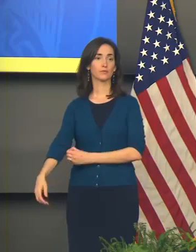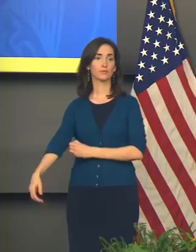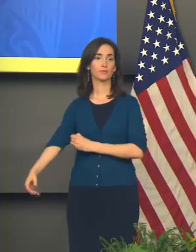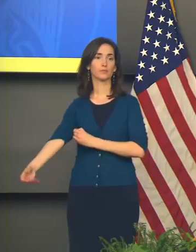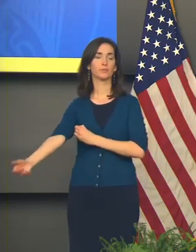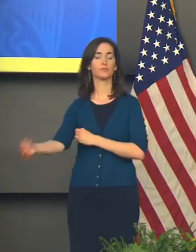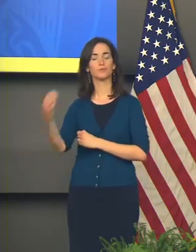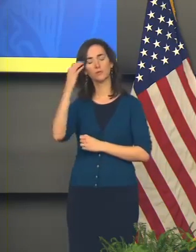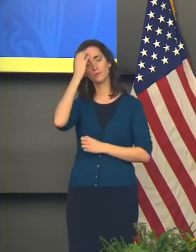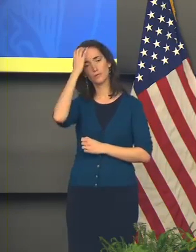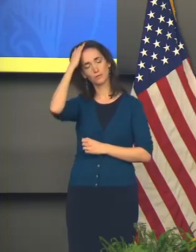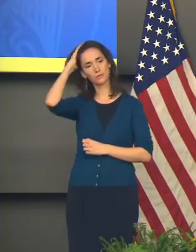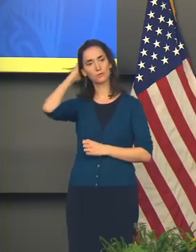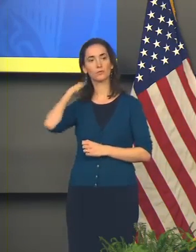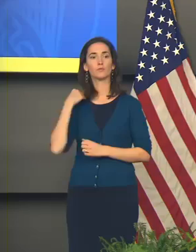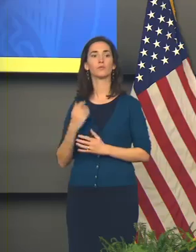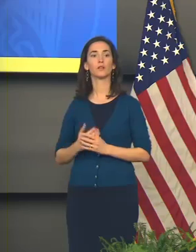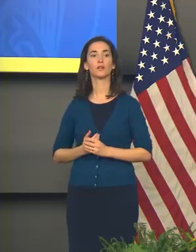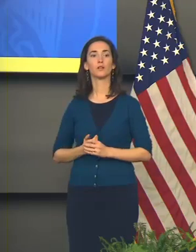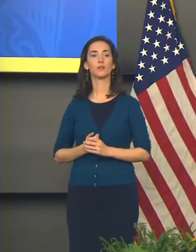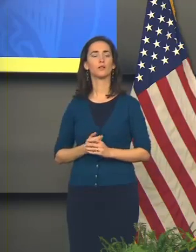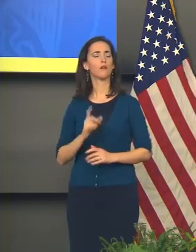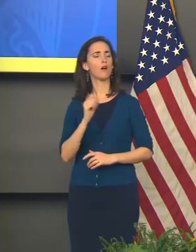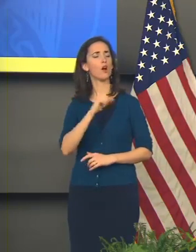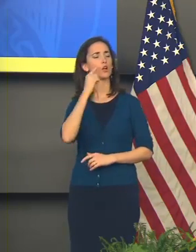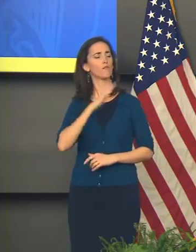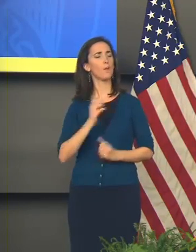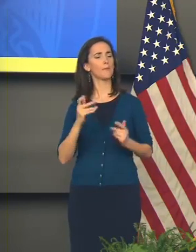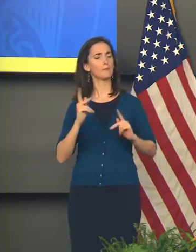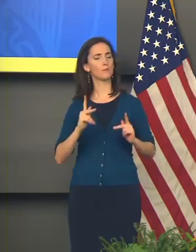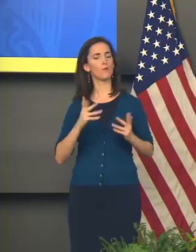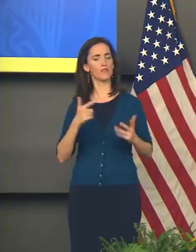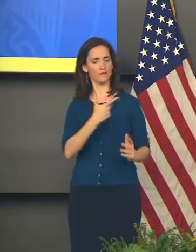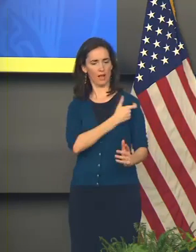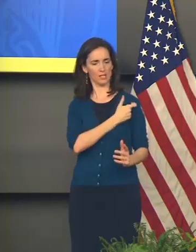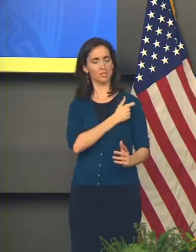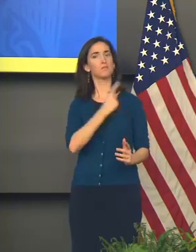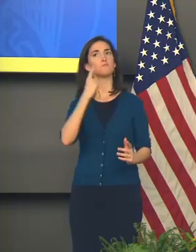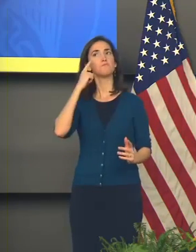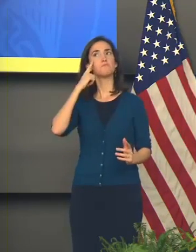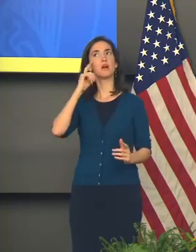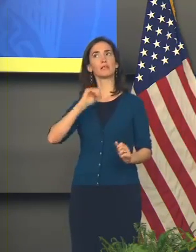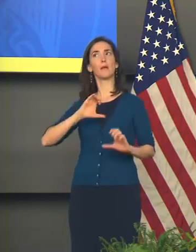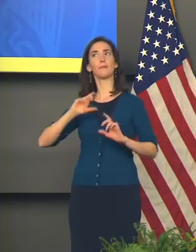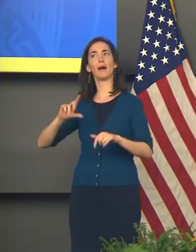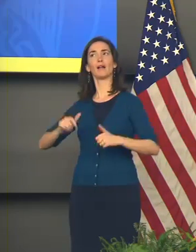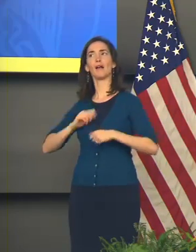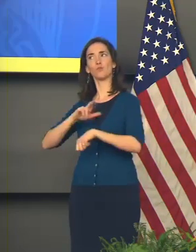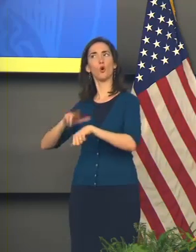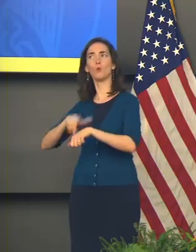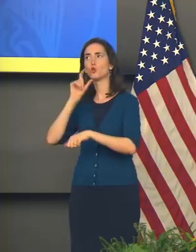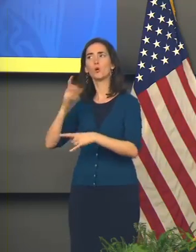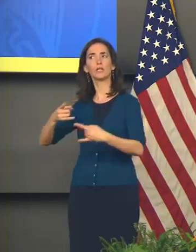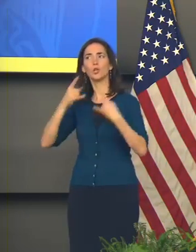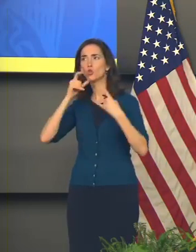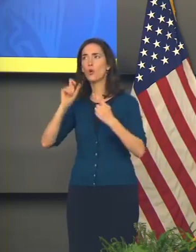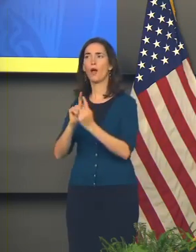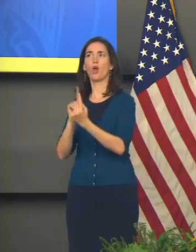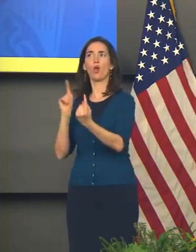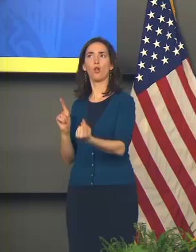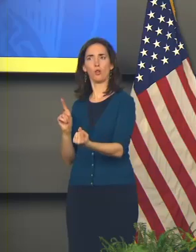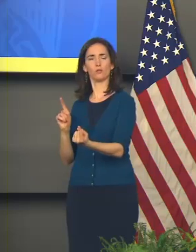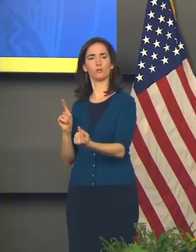Governor, many people got the vaccine under the impression that they could return to normal life, not having to wear a mask, not having a social distance.